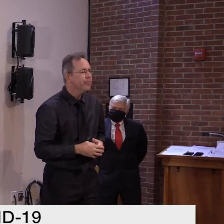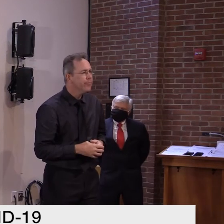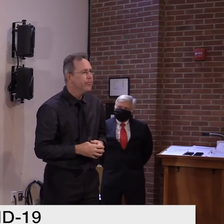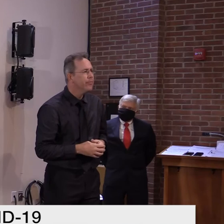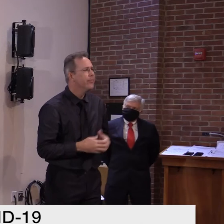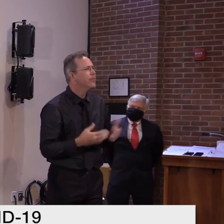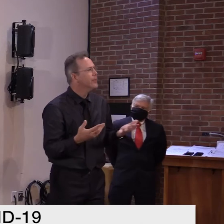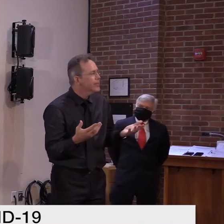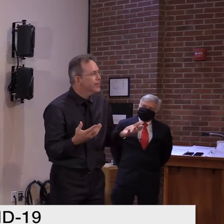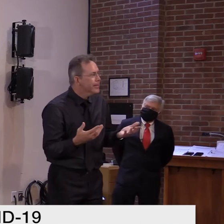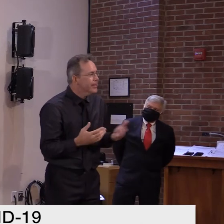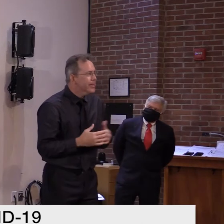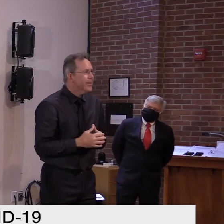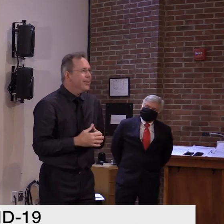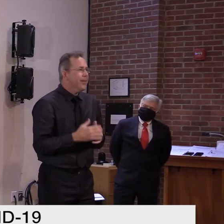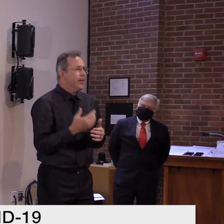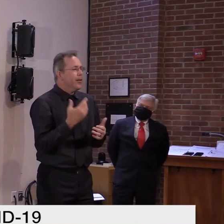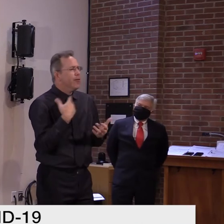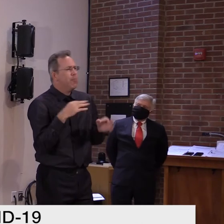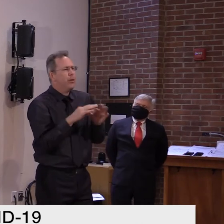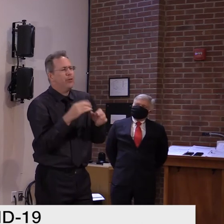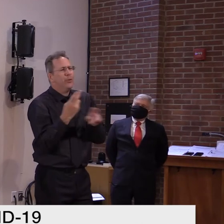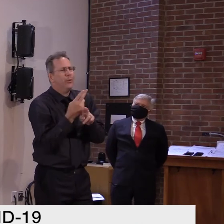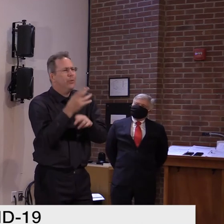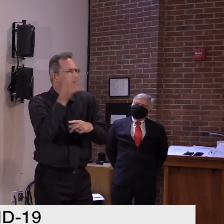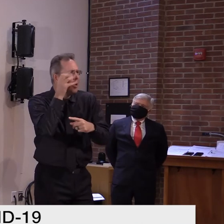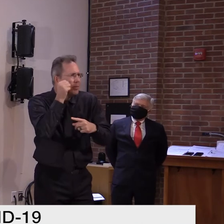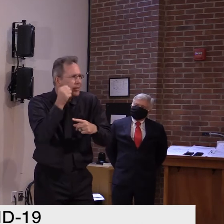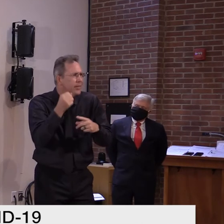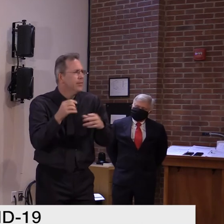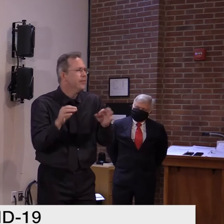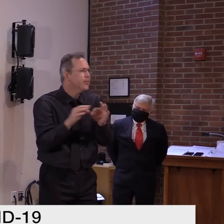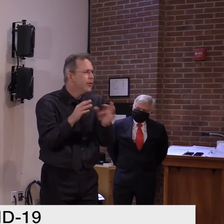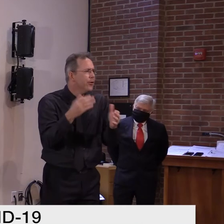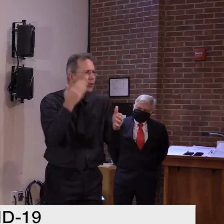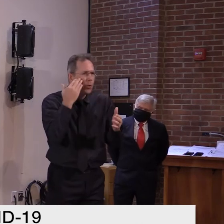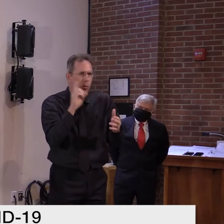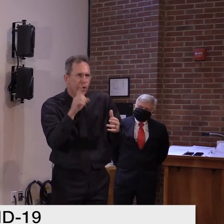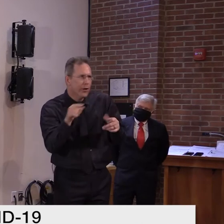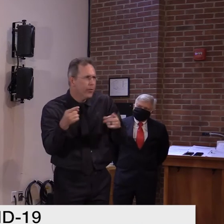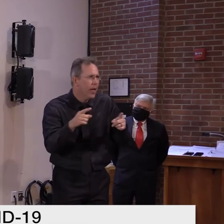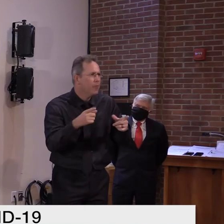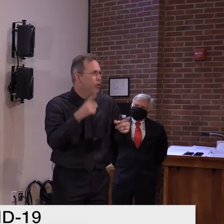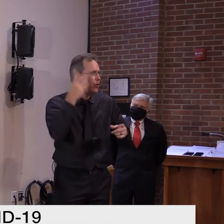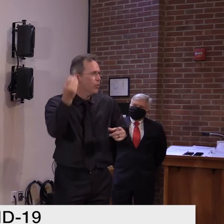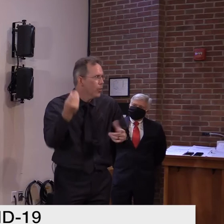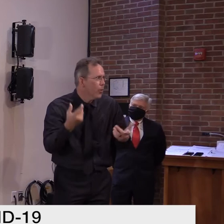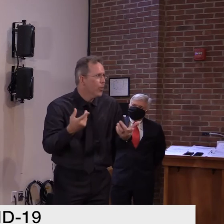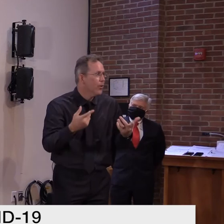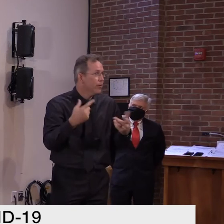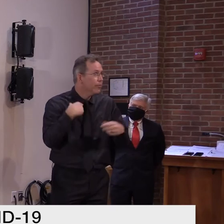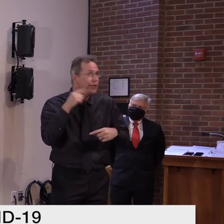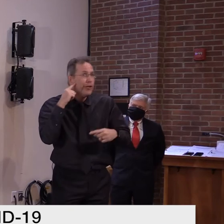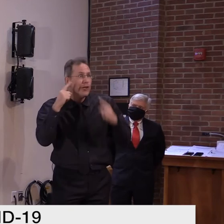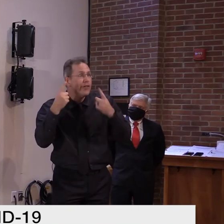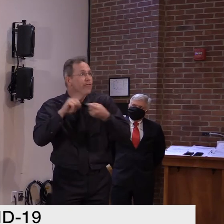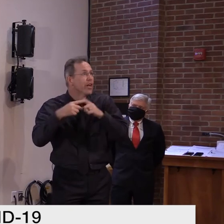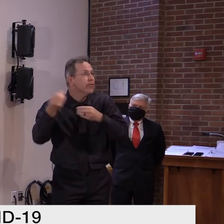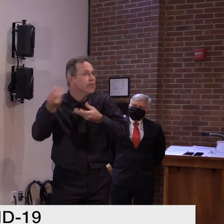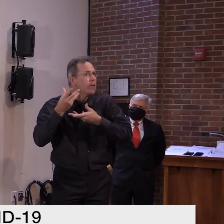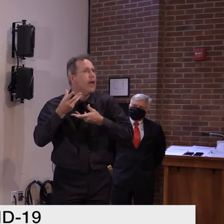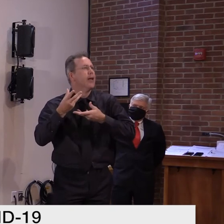practical about this. not everybody's going to, to hear this, but if, if they're listening to, to it right now and they want to prevent,